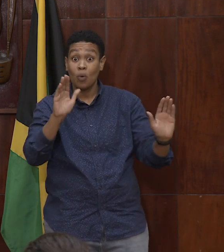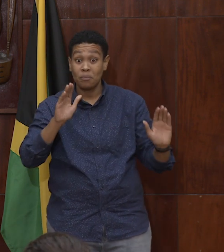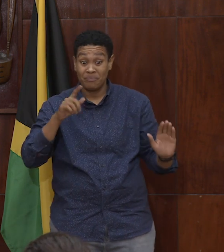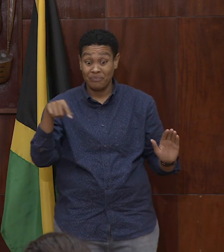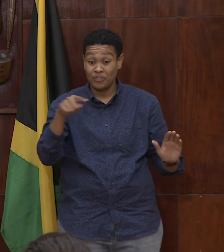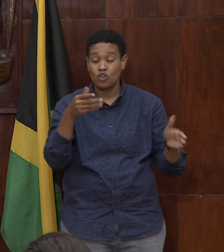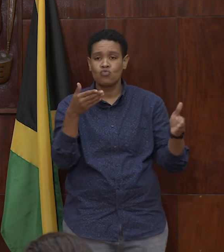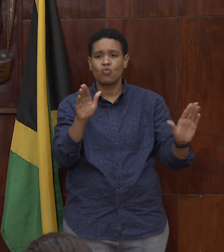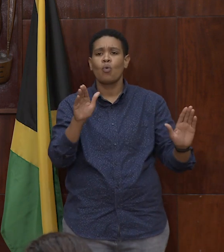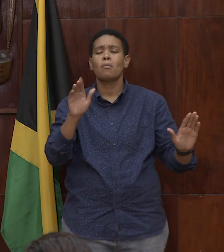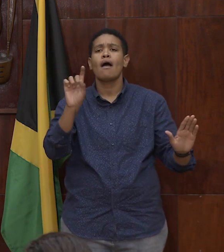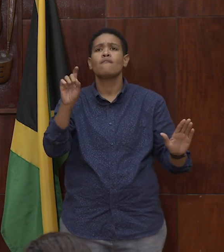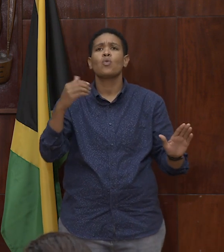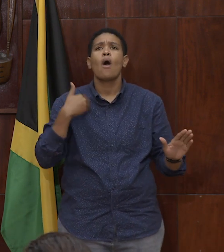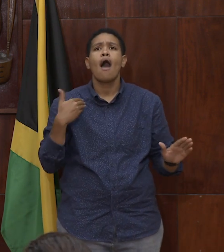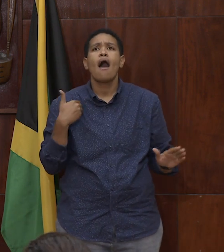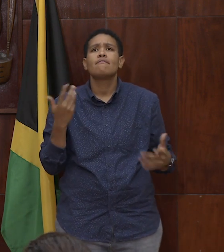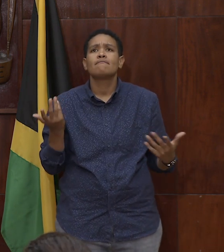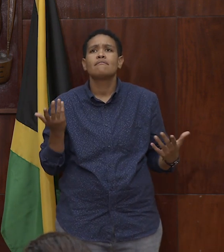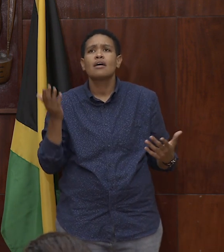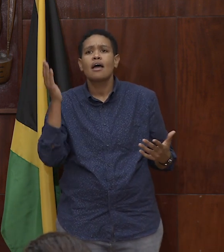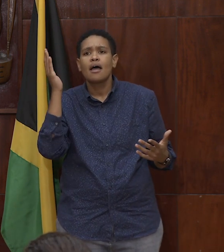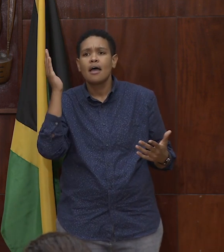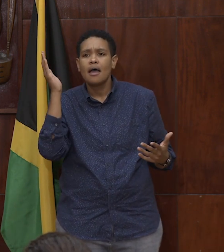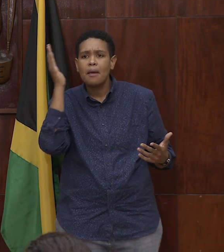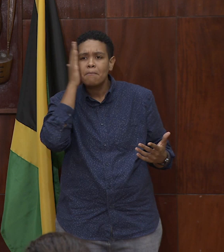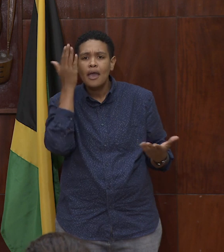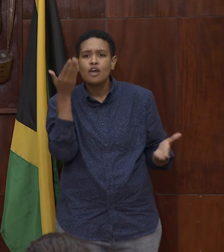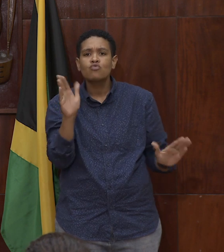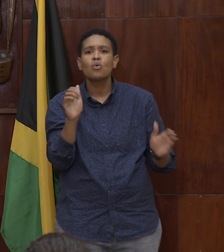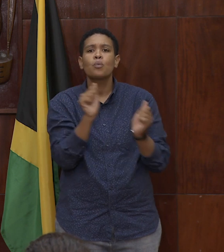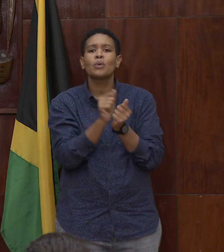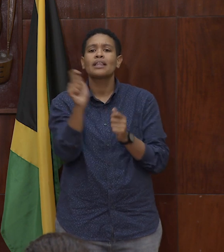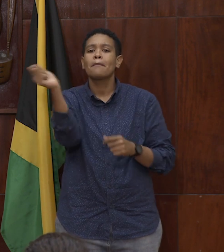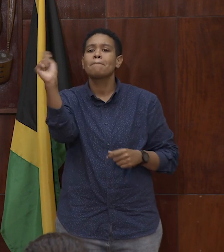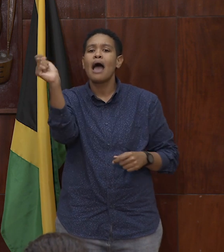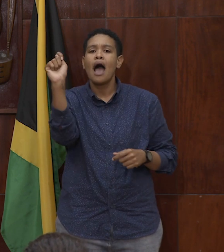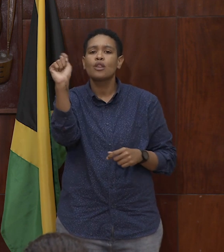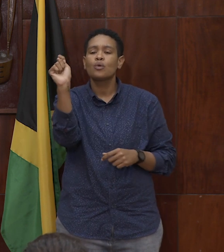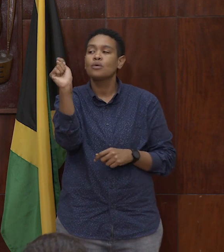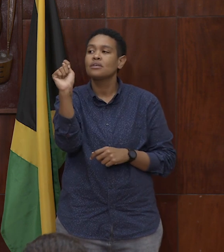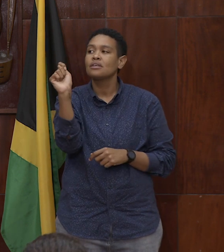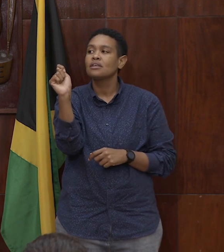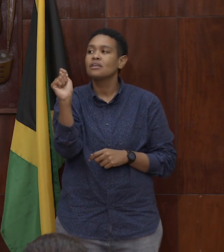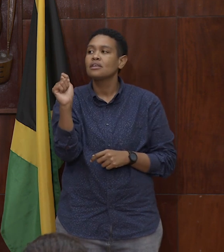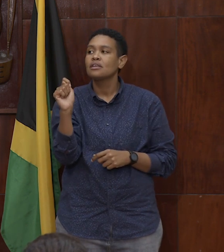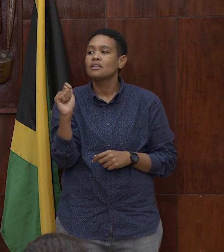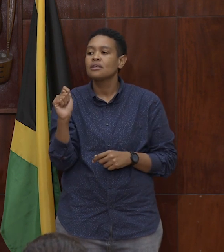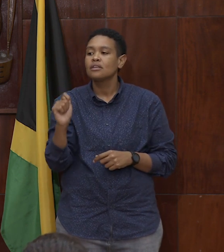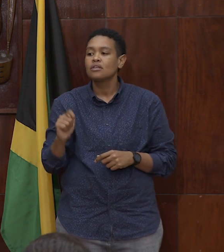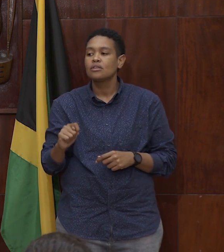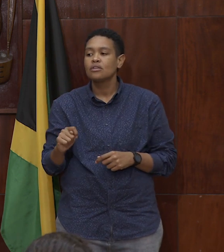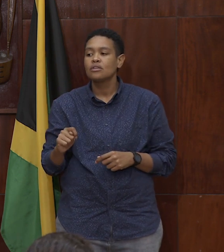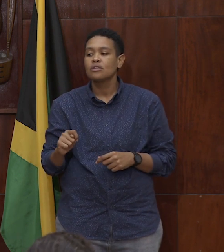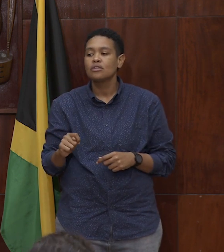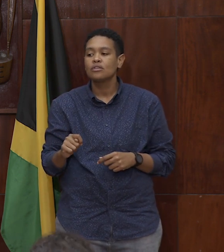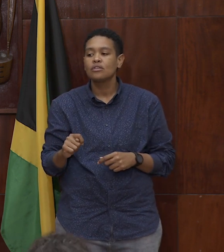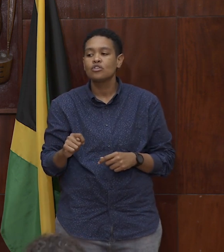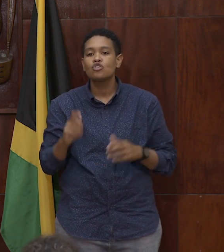rooms that have to have a bedroom with a bathroom. So an individual can be